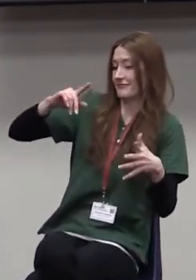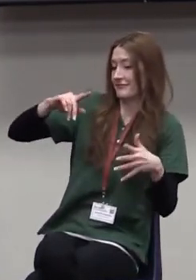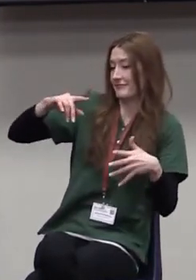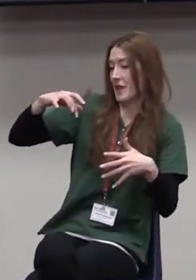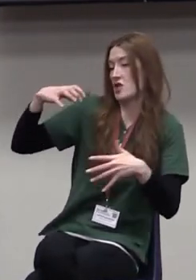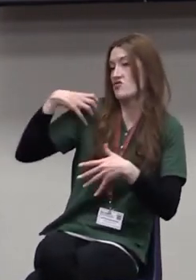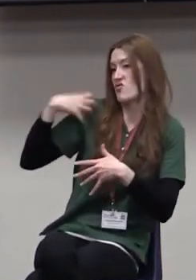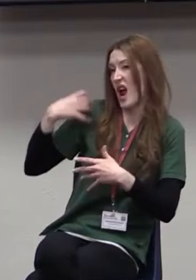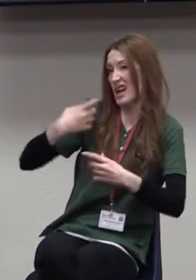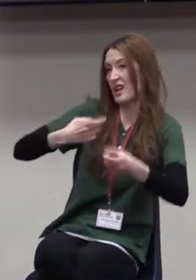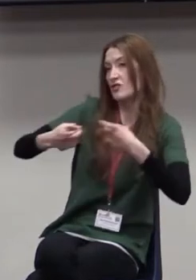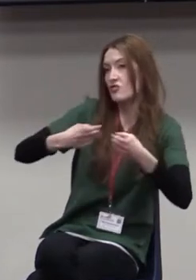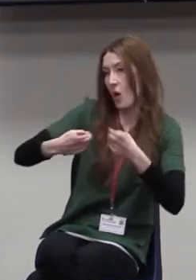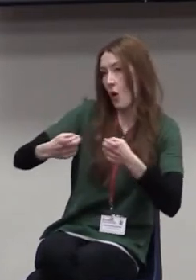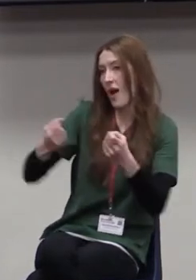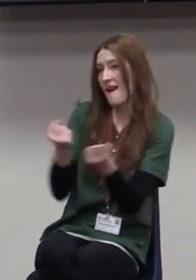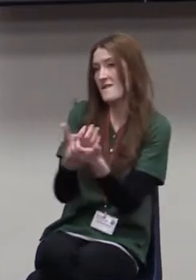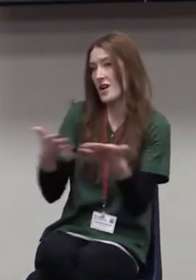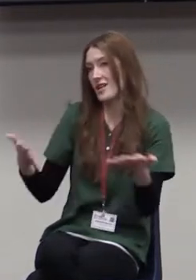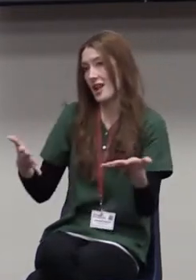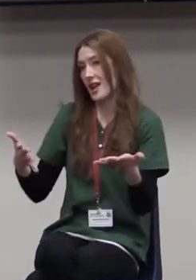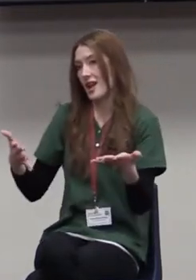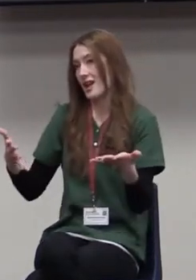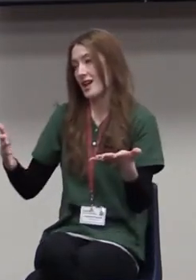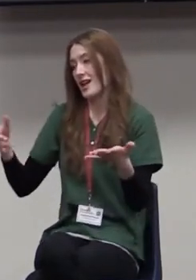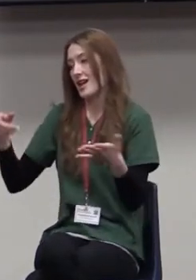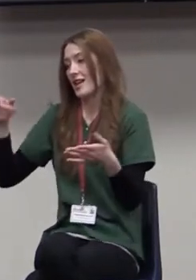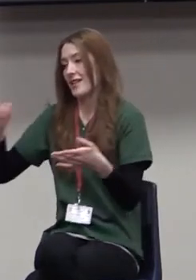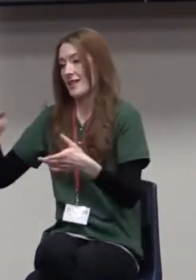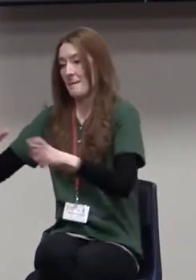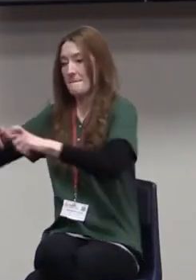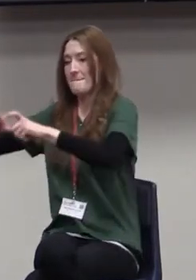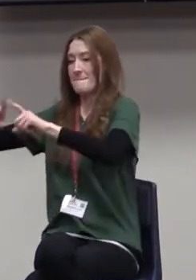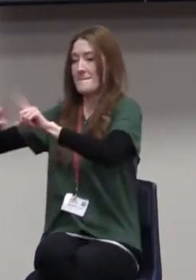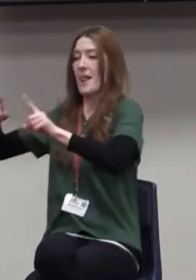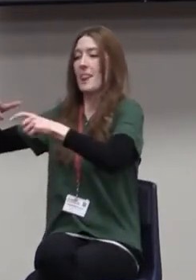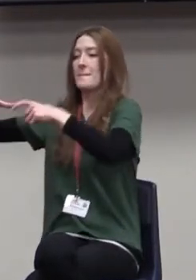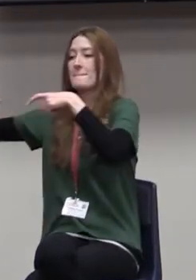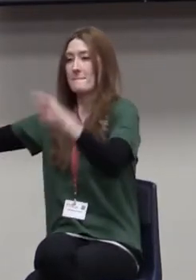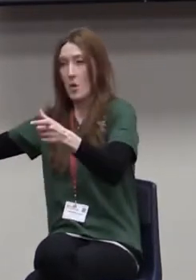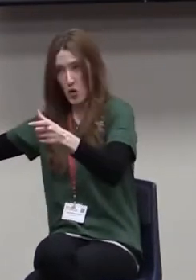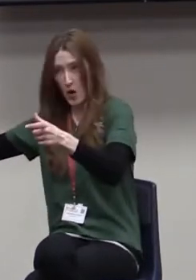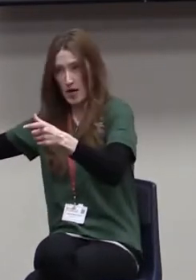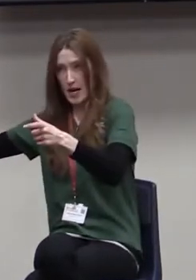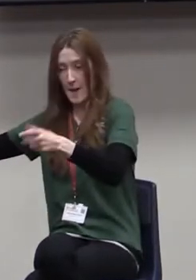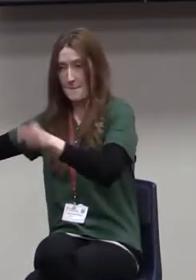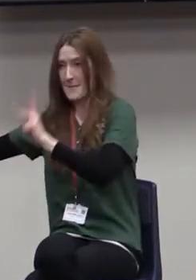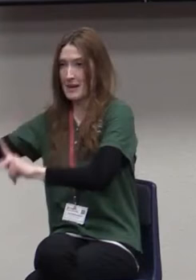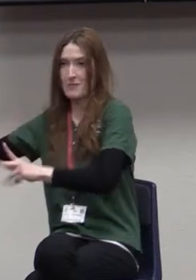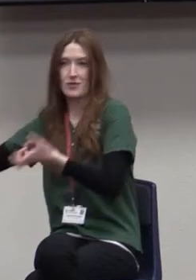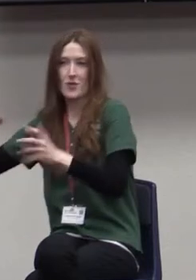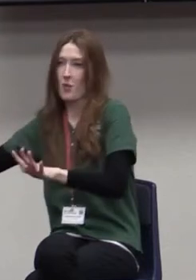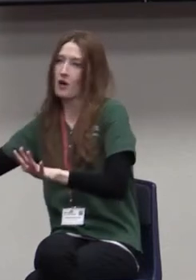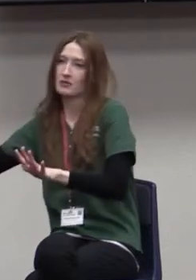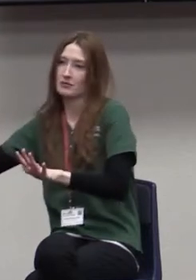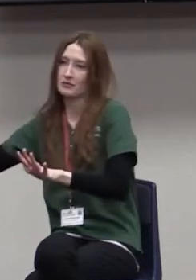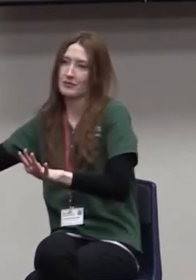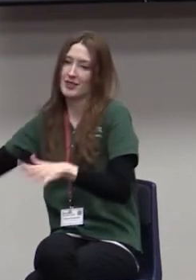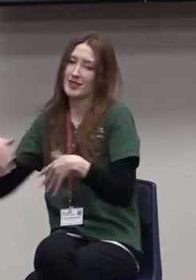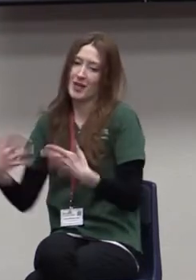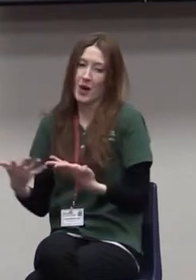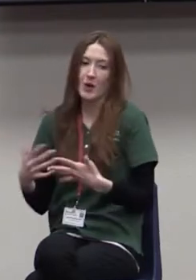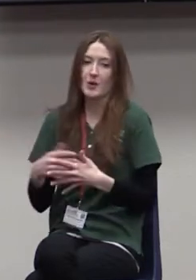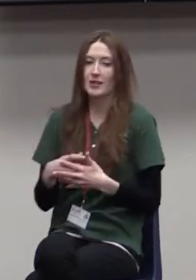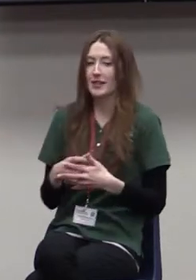And so what happens is, is leaders say, let's go back to the way it was. That's familiar. It's predictable.